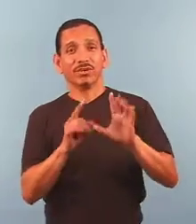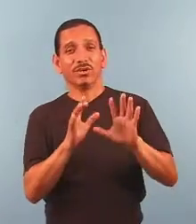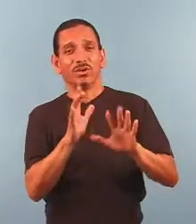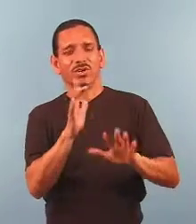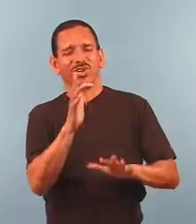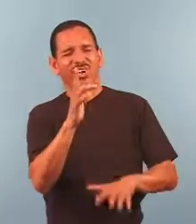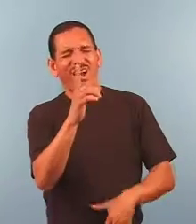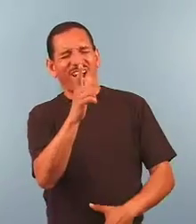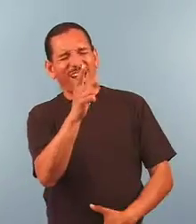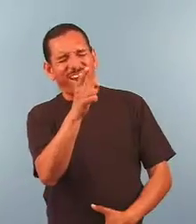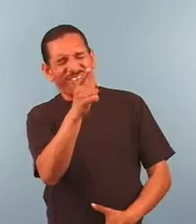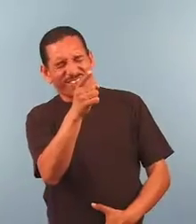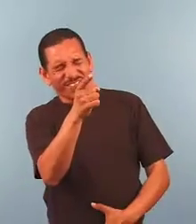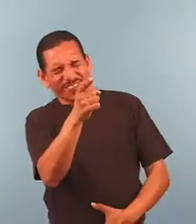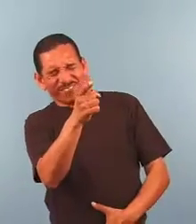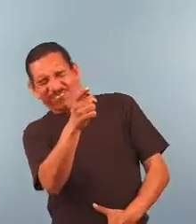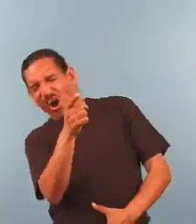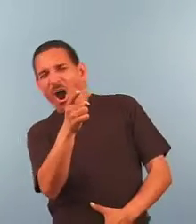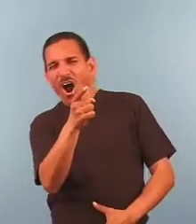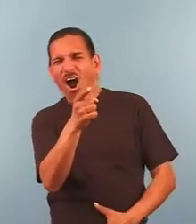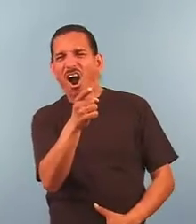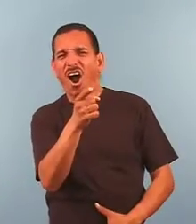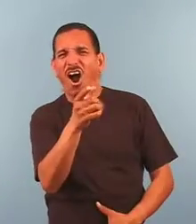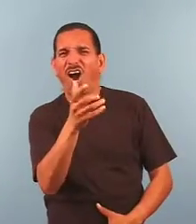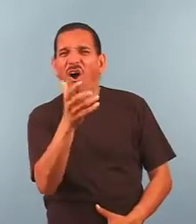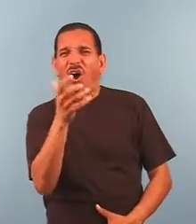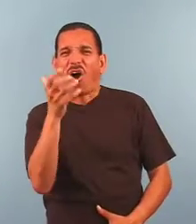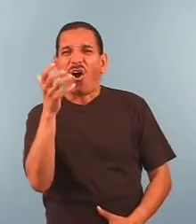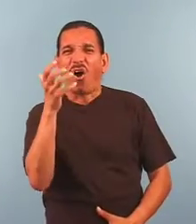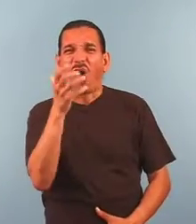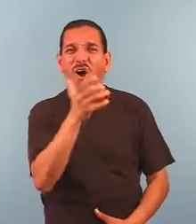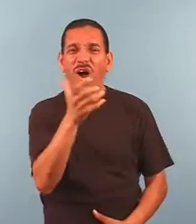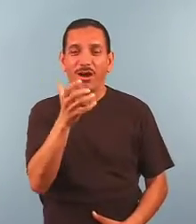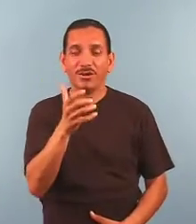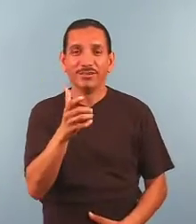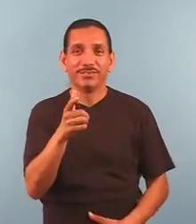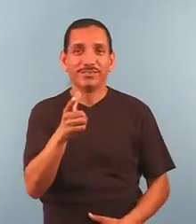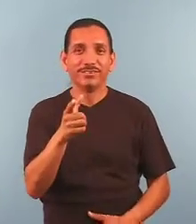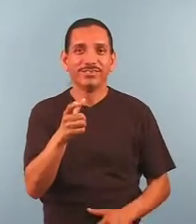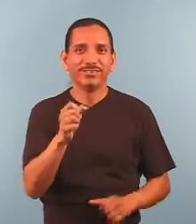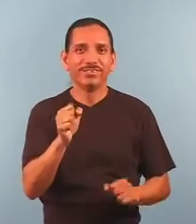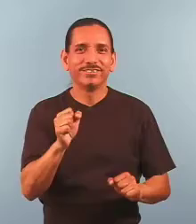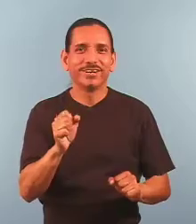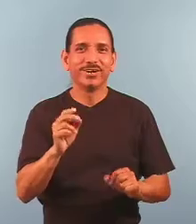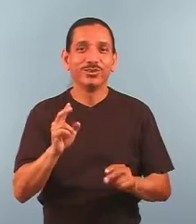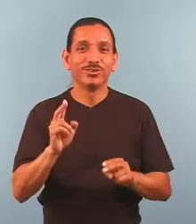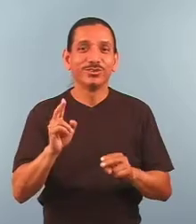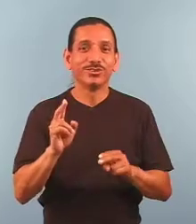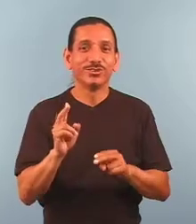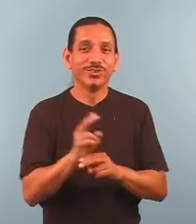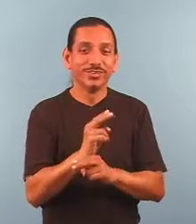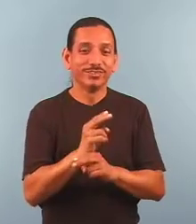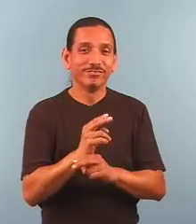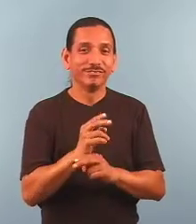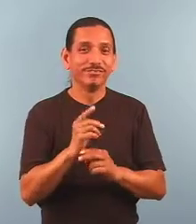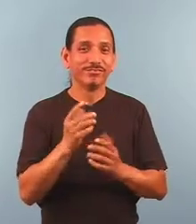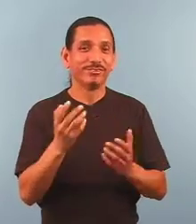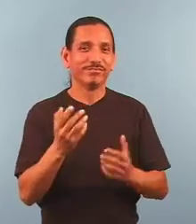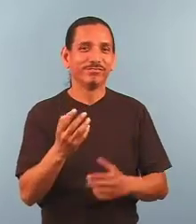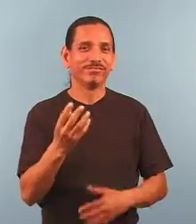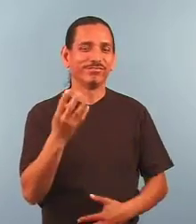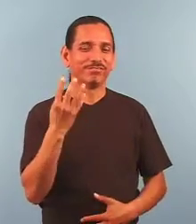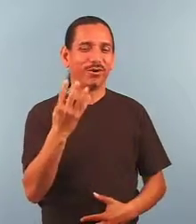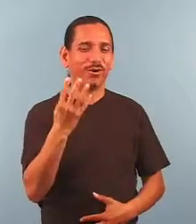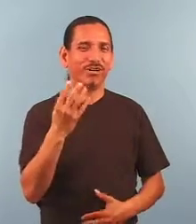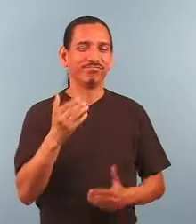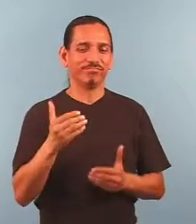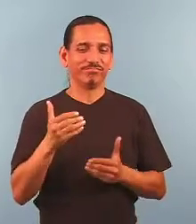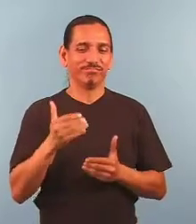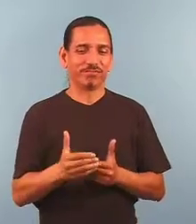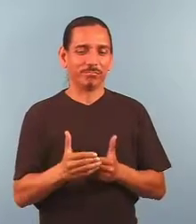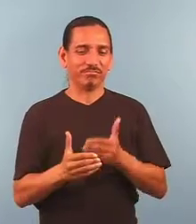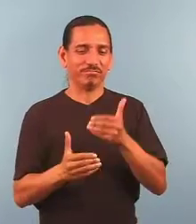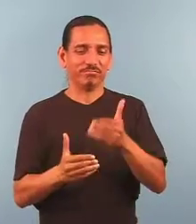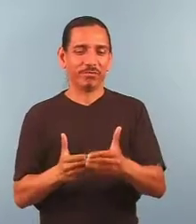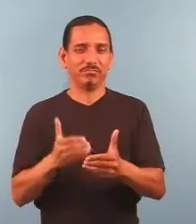Going further, you can use this four-step